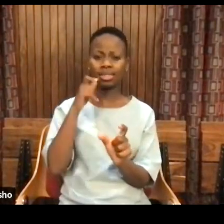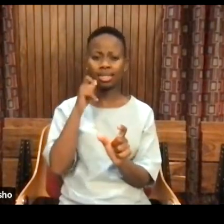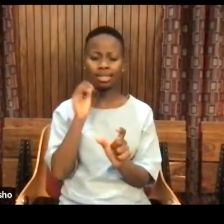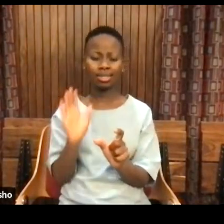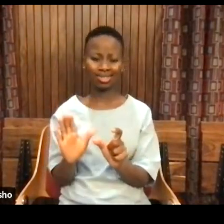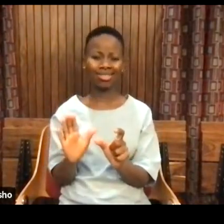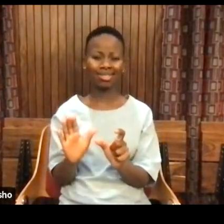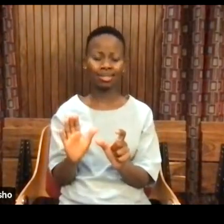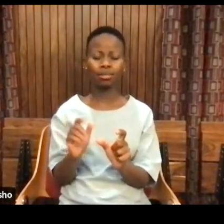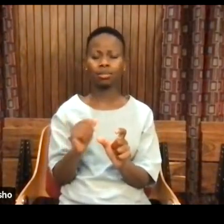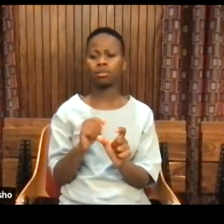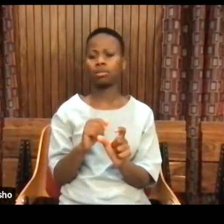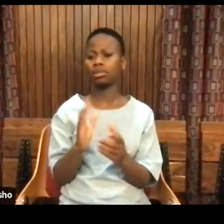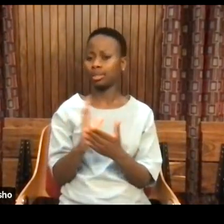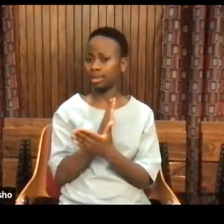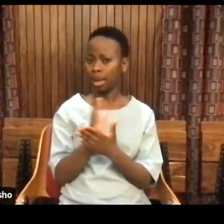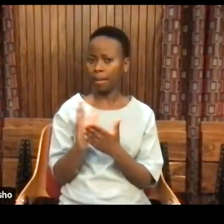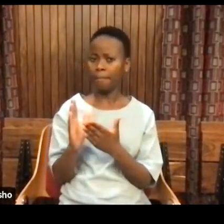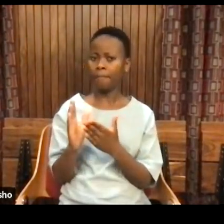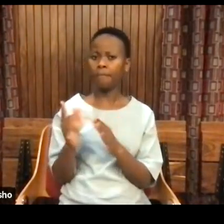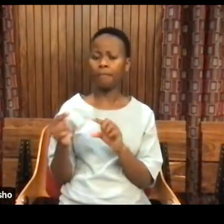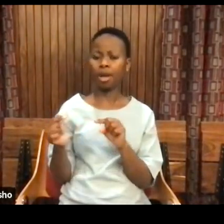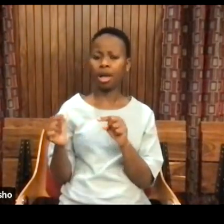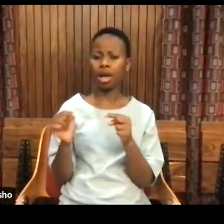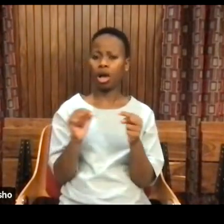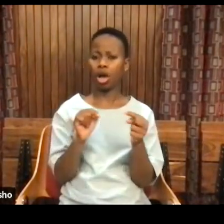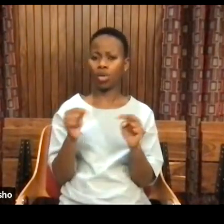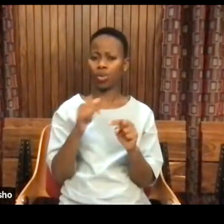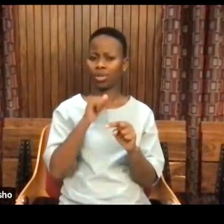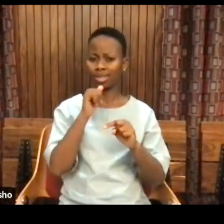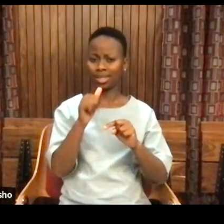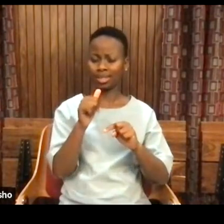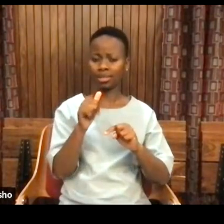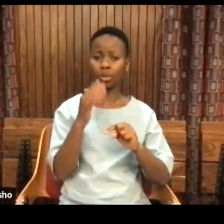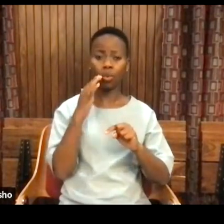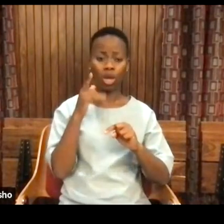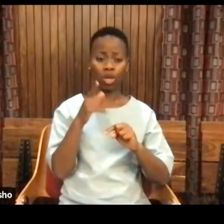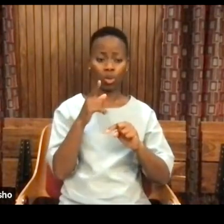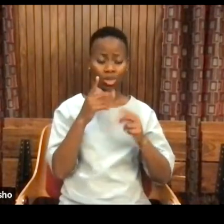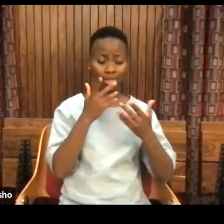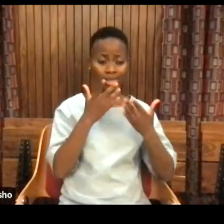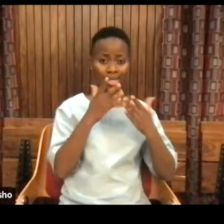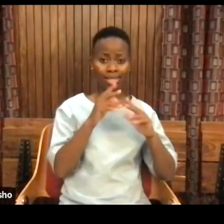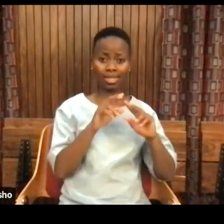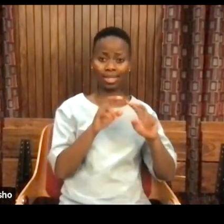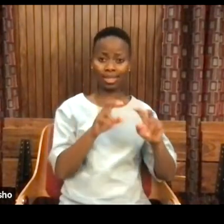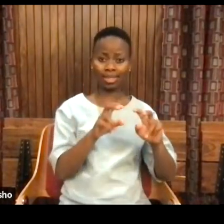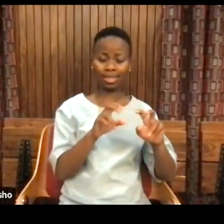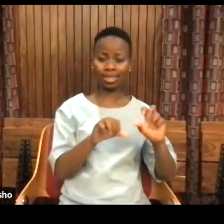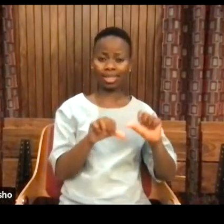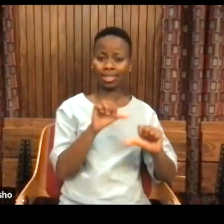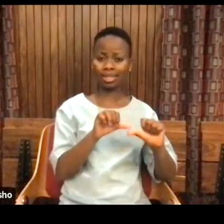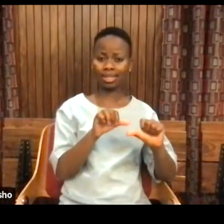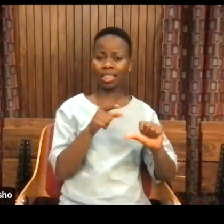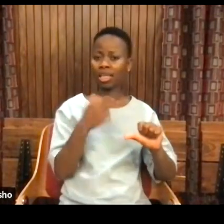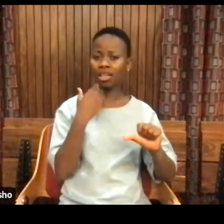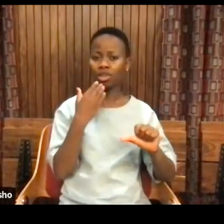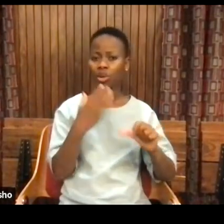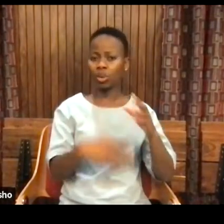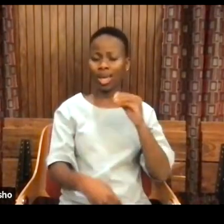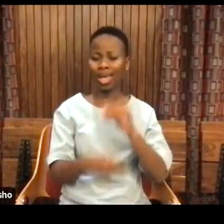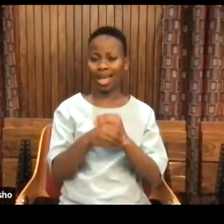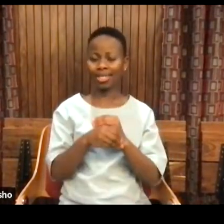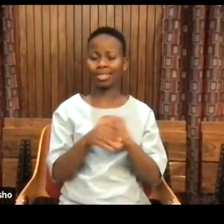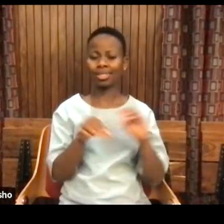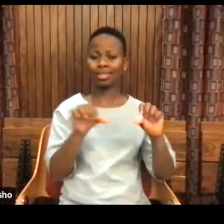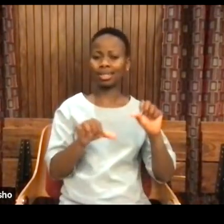those who argue that you should take gender and sex seriously when you study science are not trying to add something to science. They're trying to